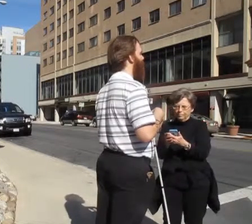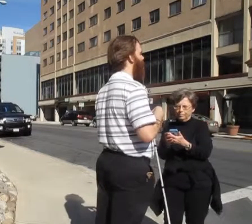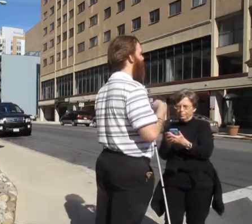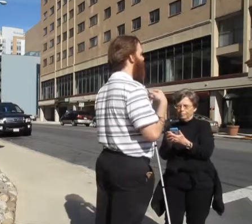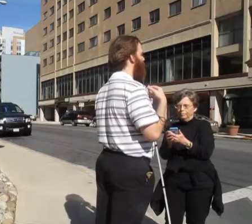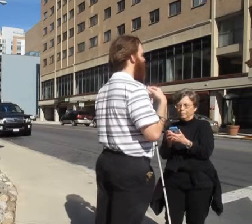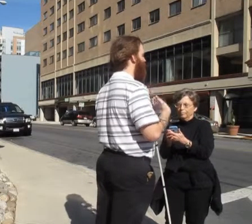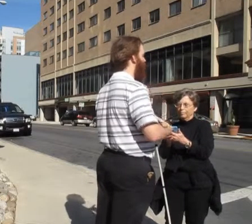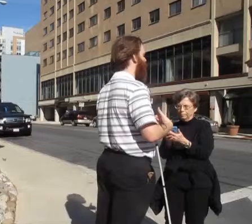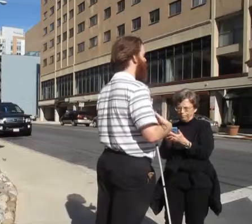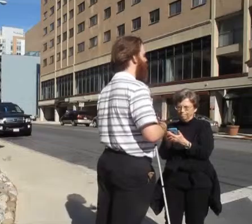I'm